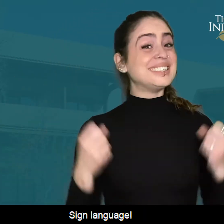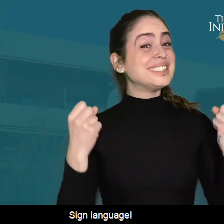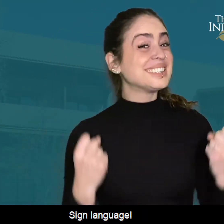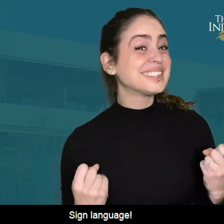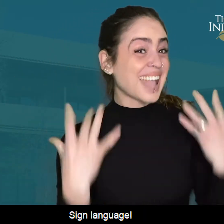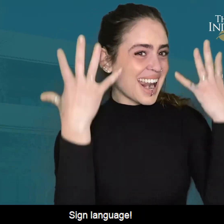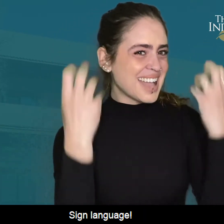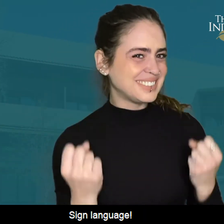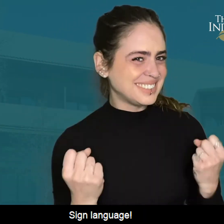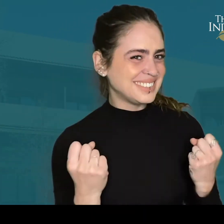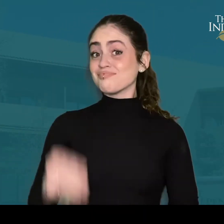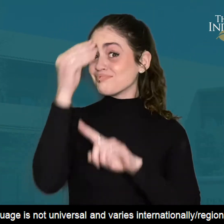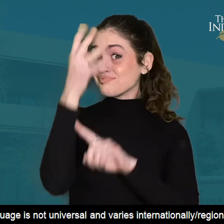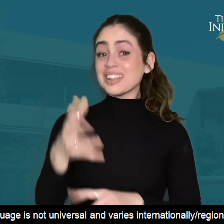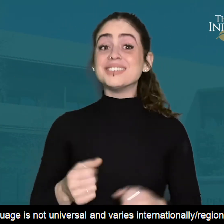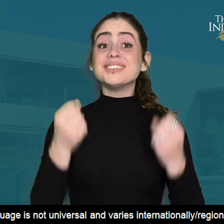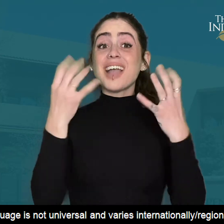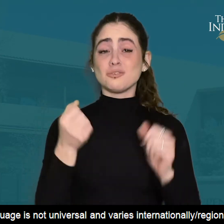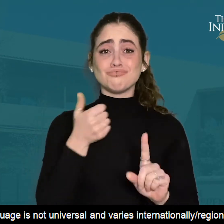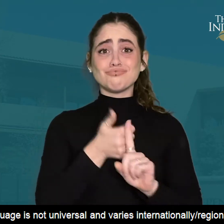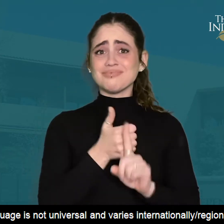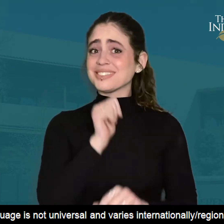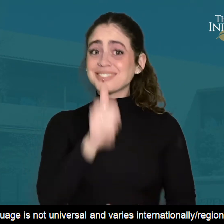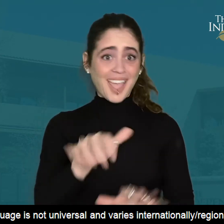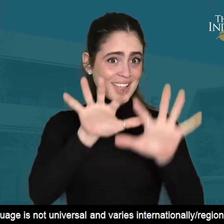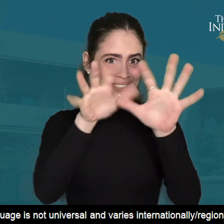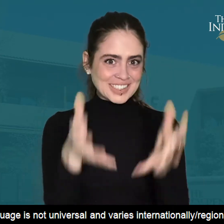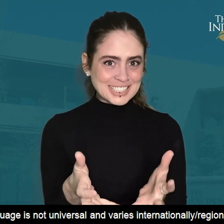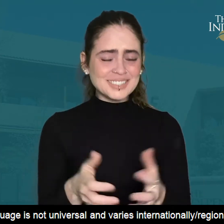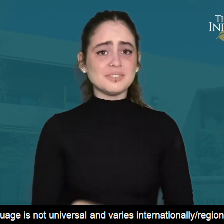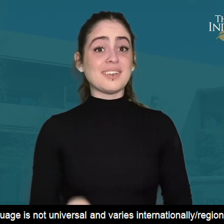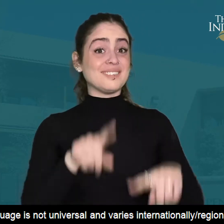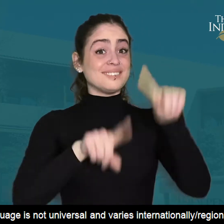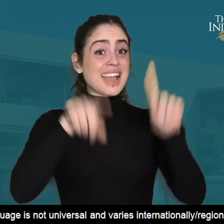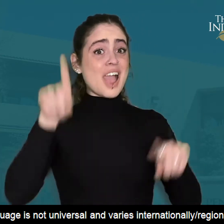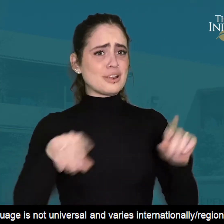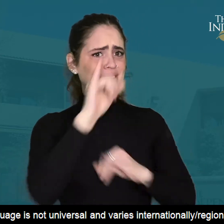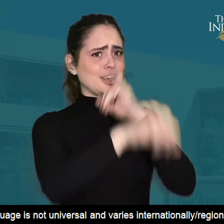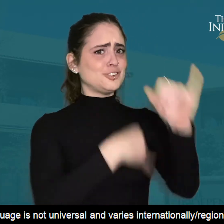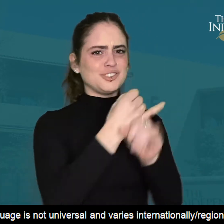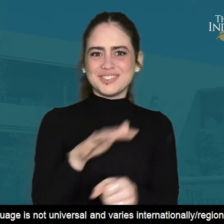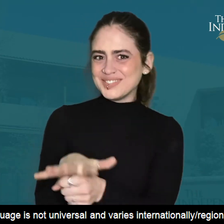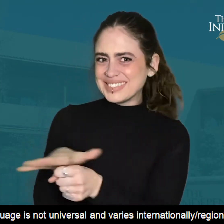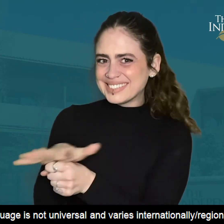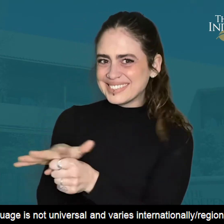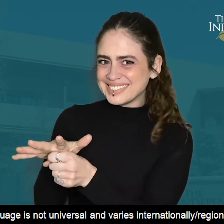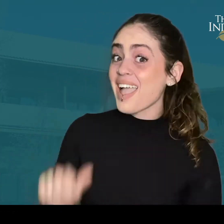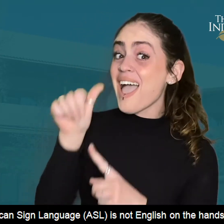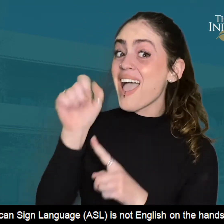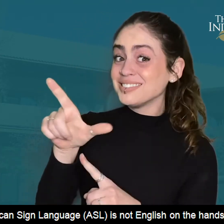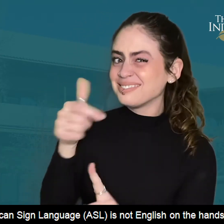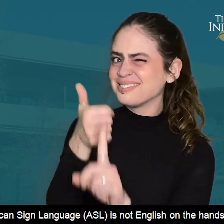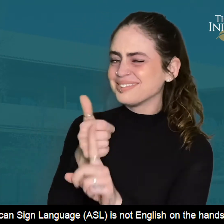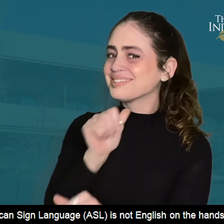such as sign language. Sign language is not universal and it varies internationally and regionally.